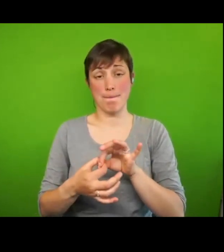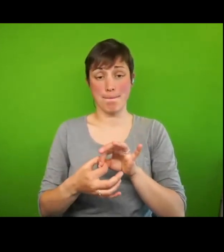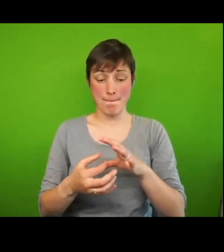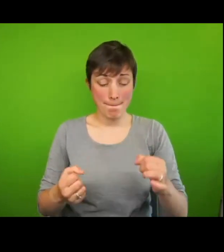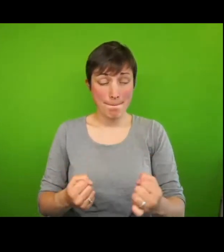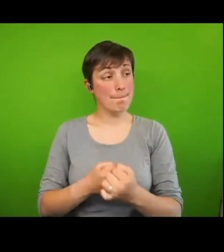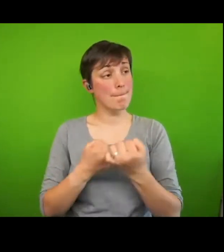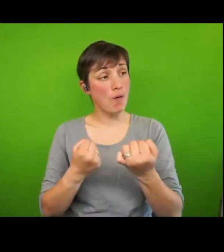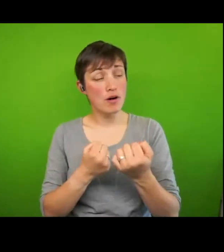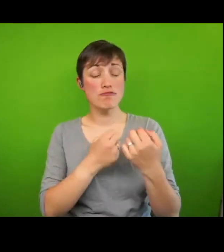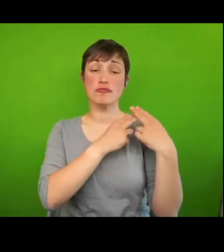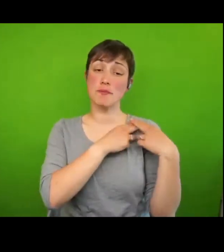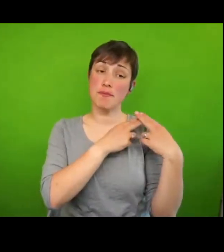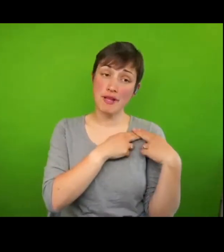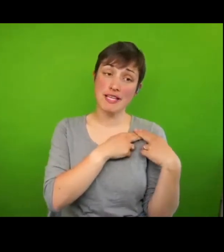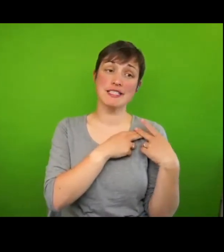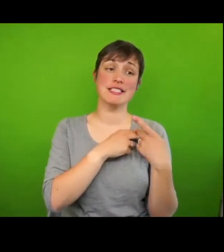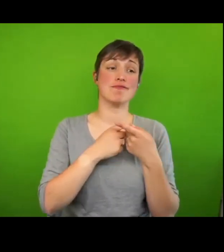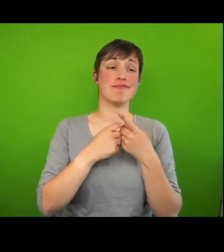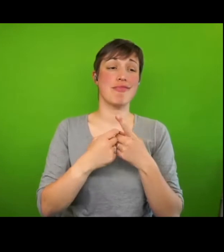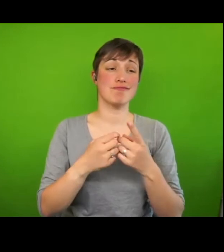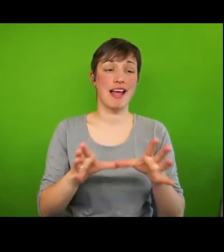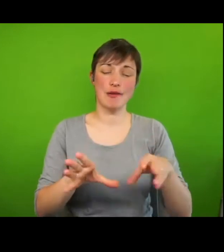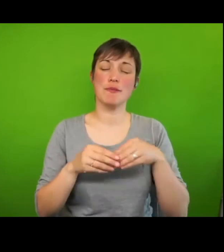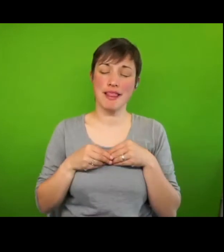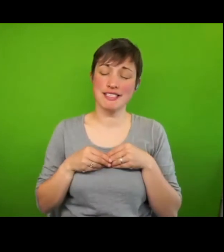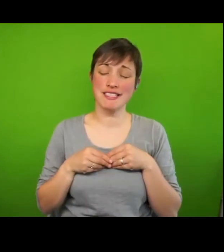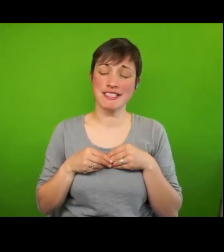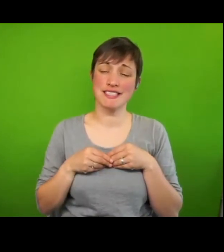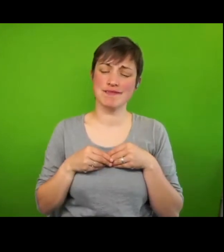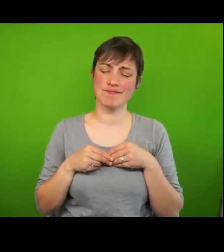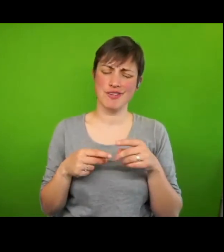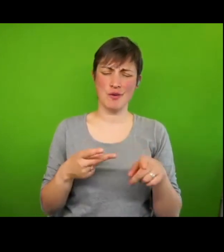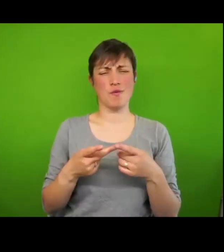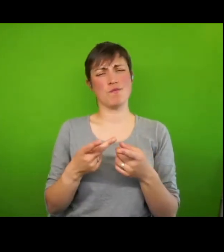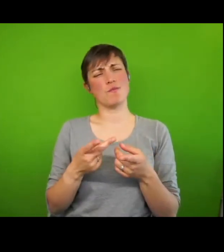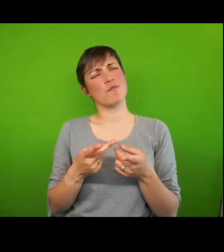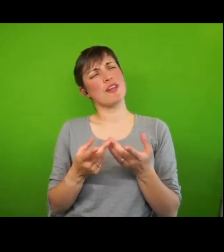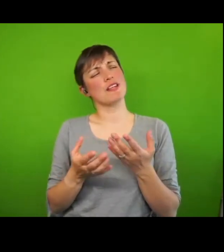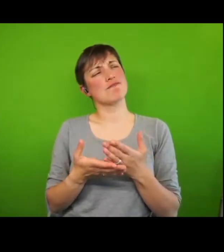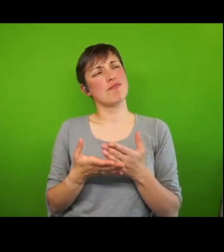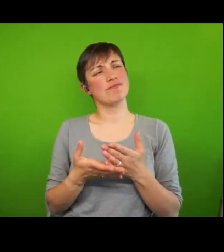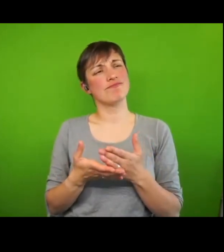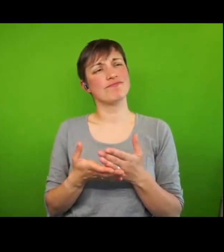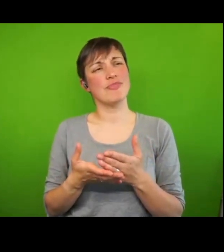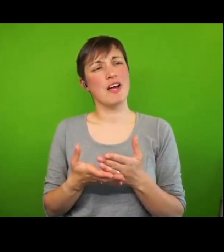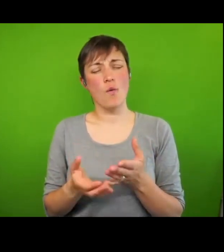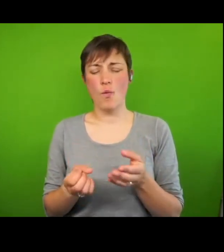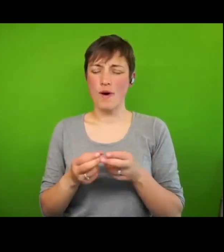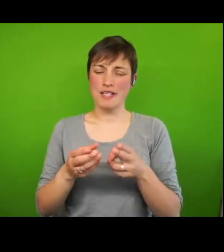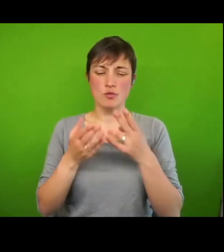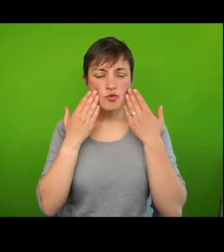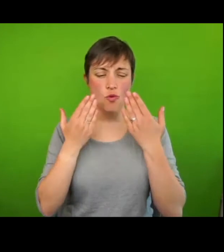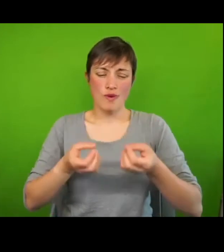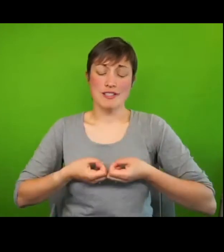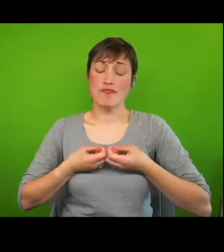responsibility and accountability. In other words, that they are tools for giving expression to the types